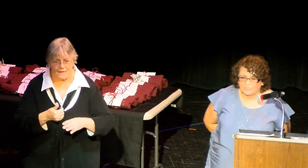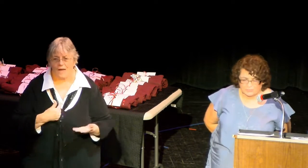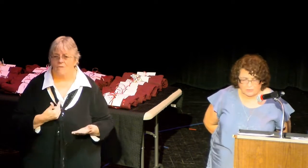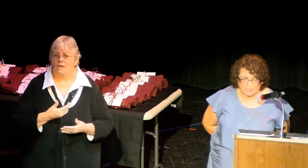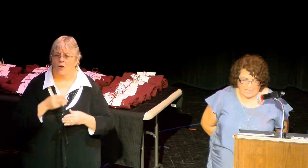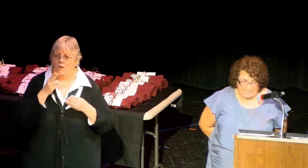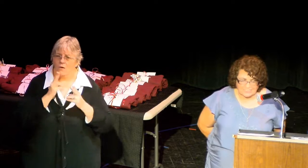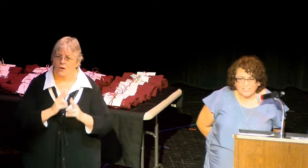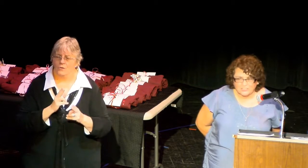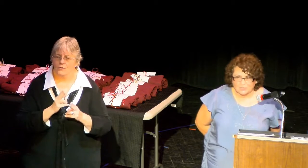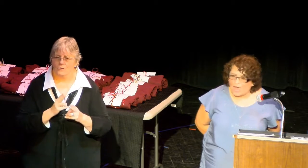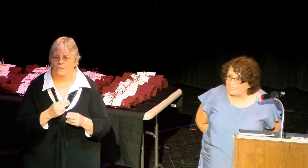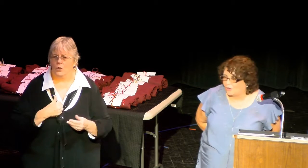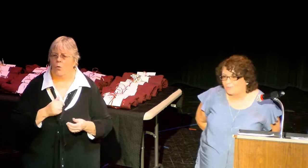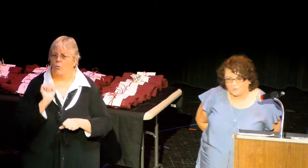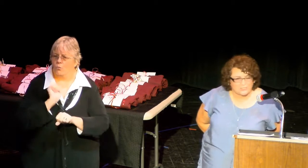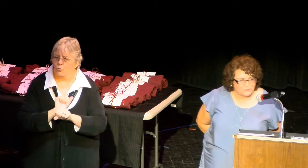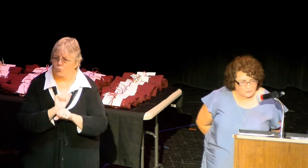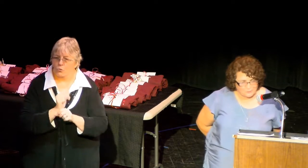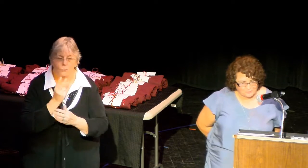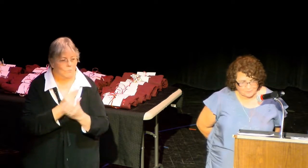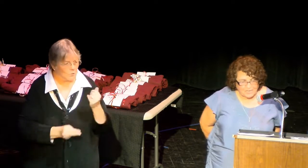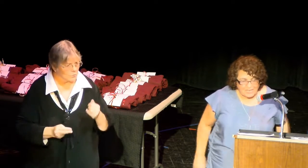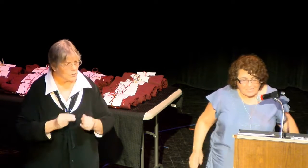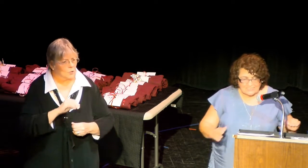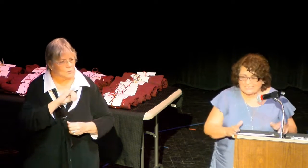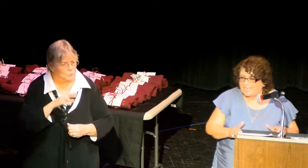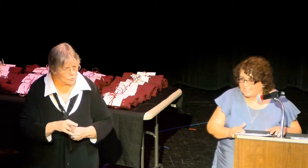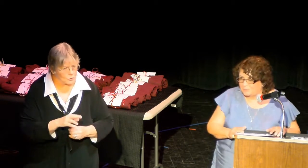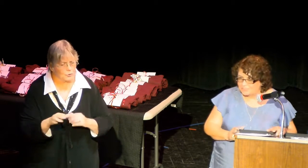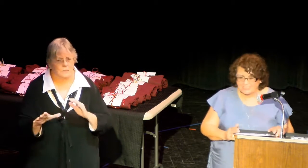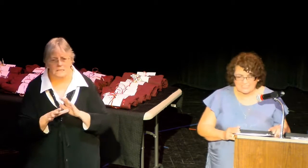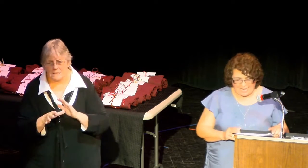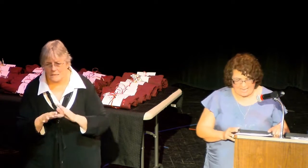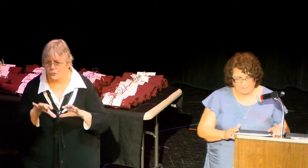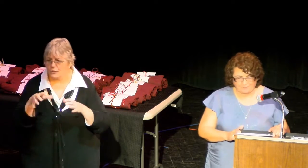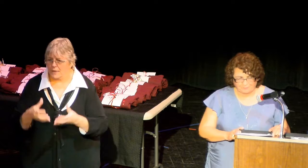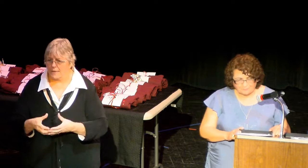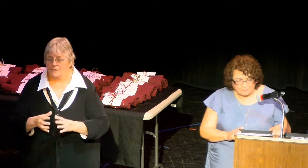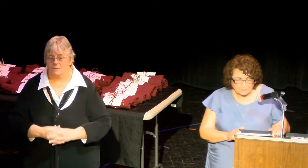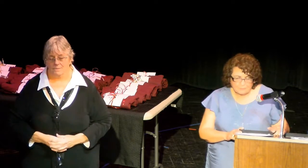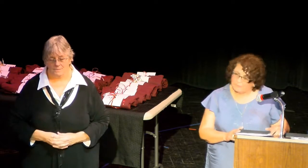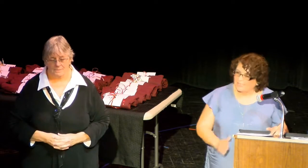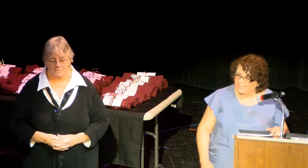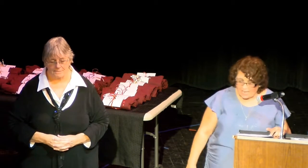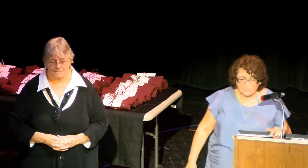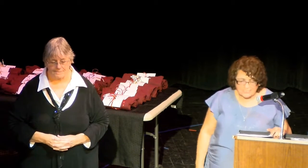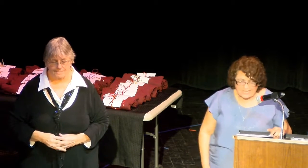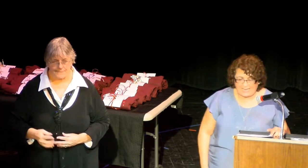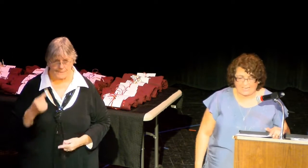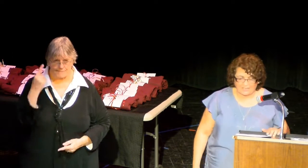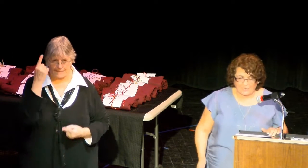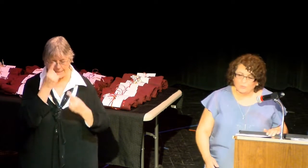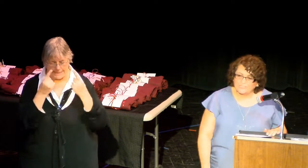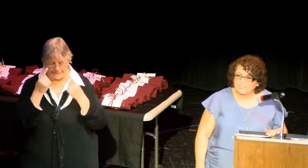and the junior class. So I know most of you. Deciding what to say and how